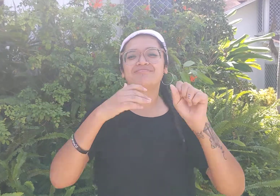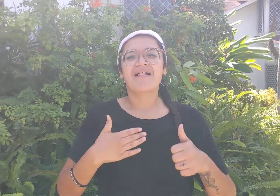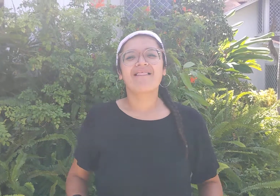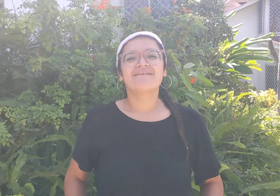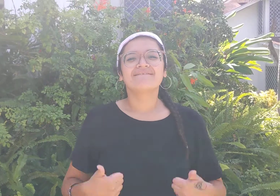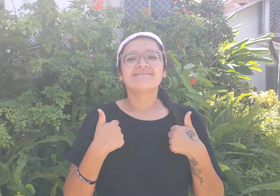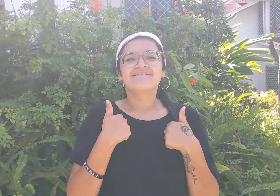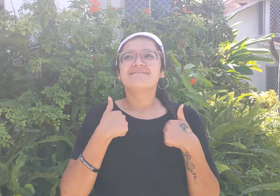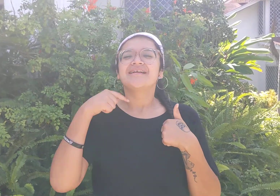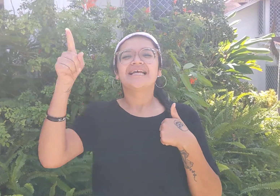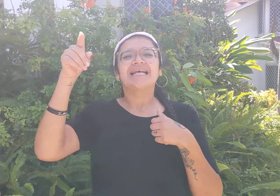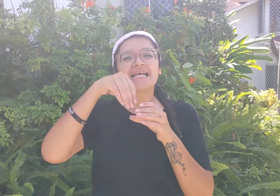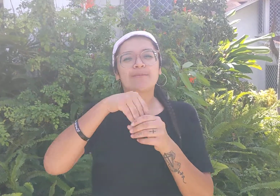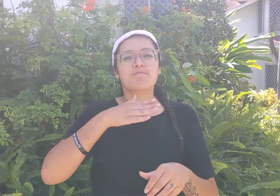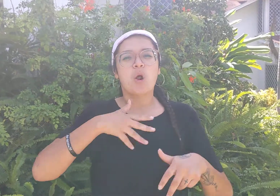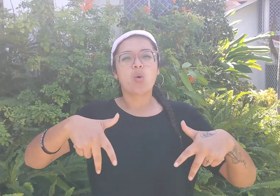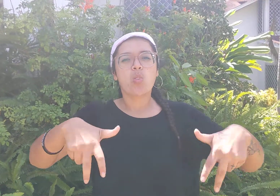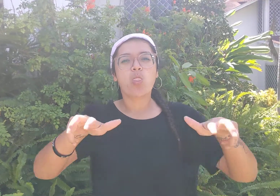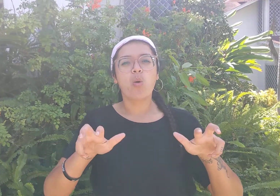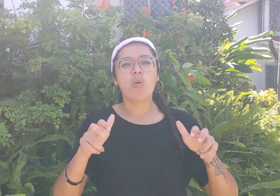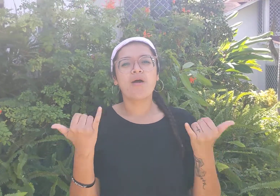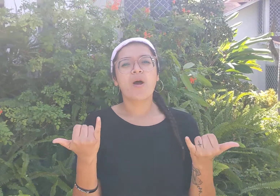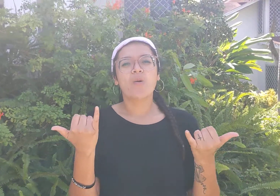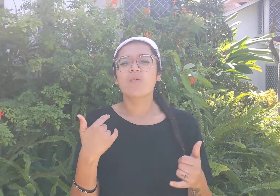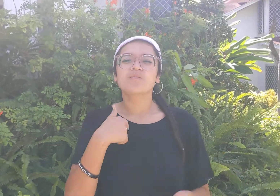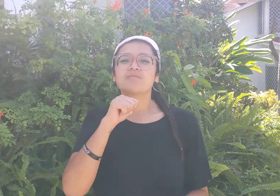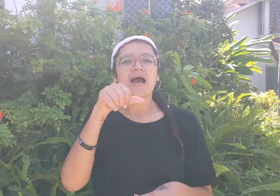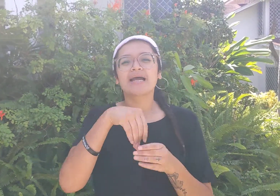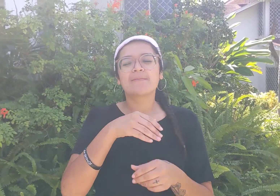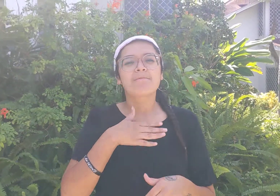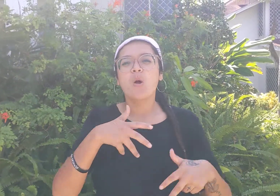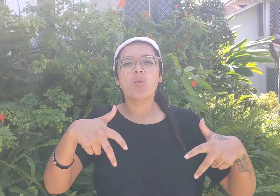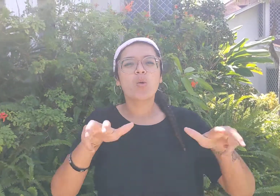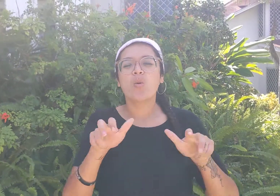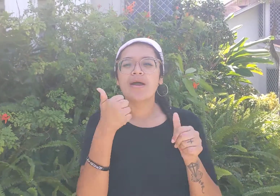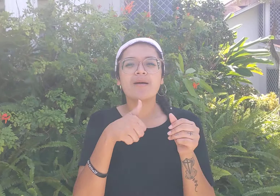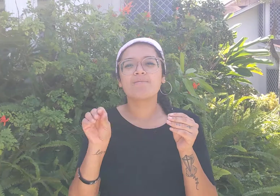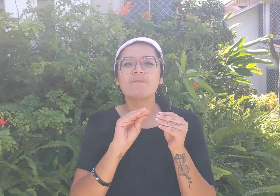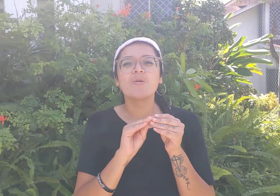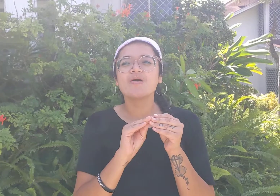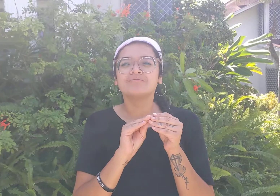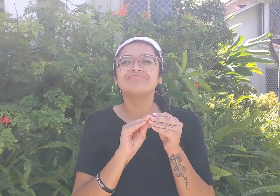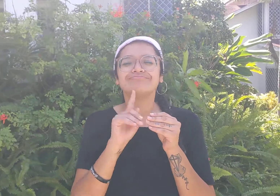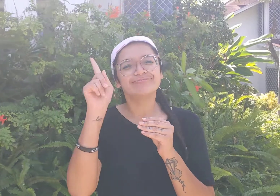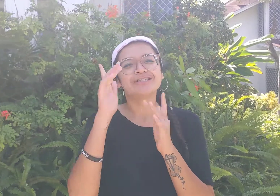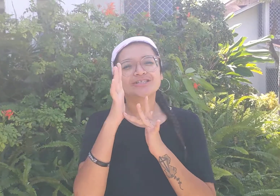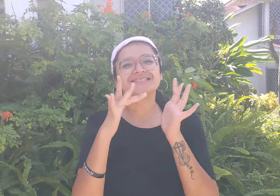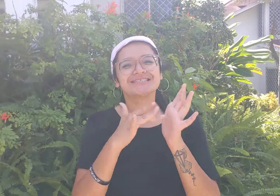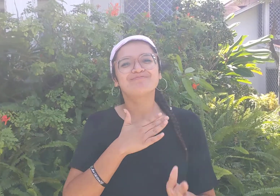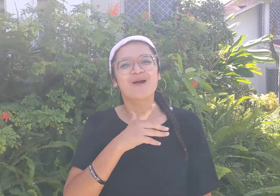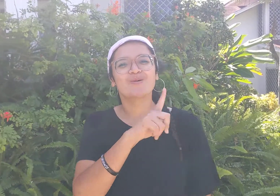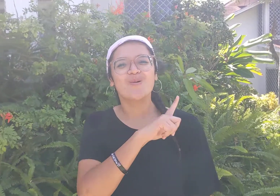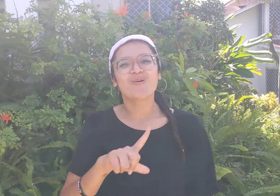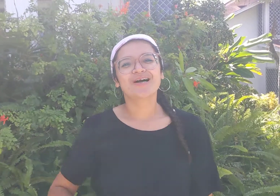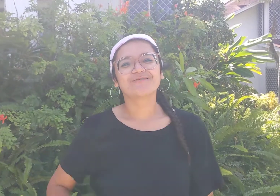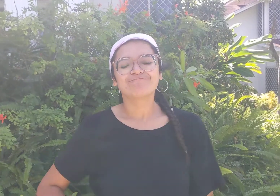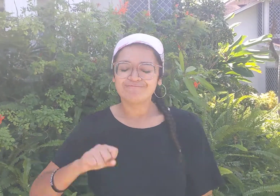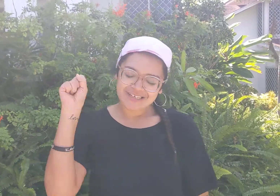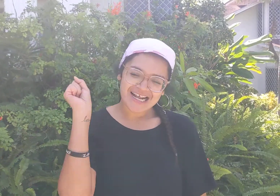much and so this week I realized that I needed to get off my throne I couldn't stay there anymore I had to